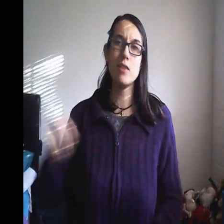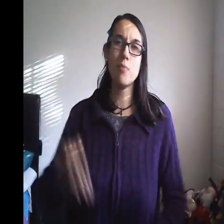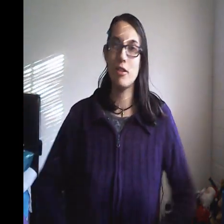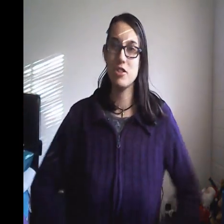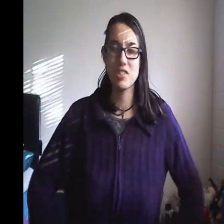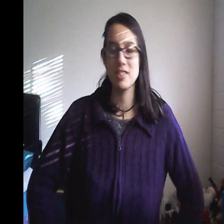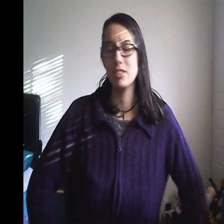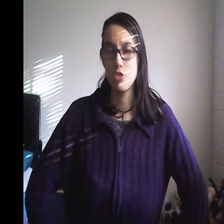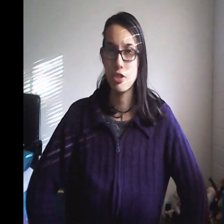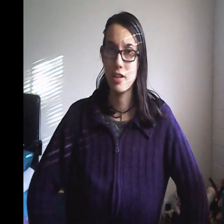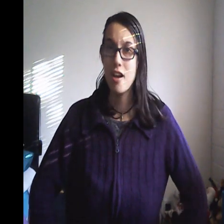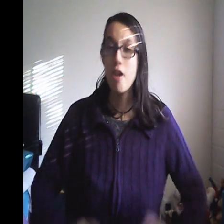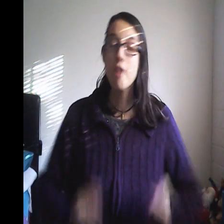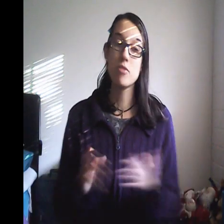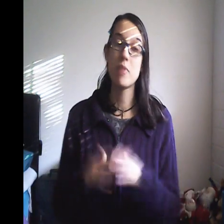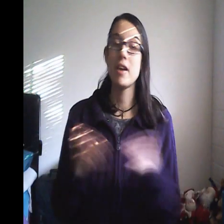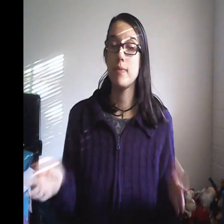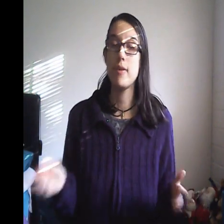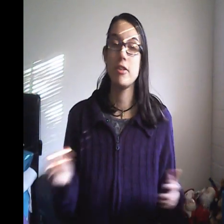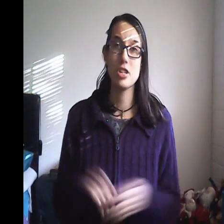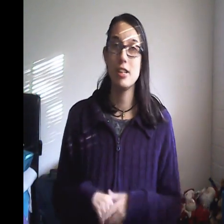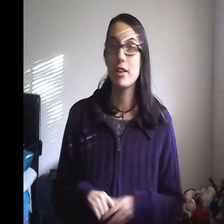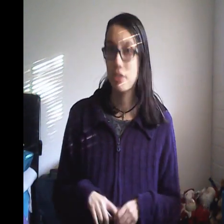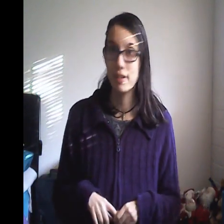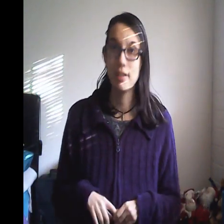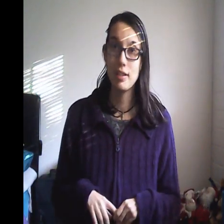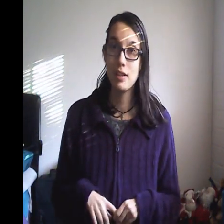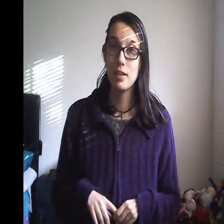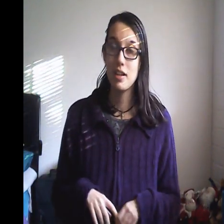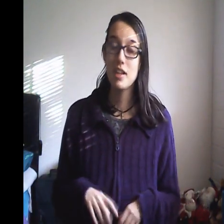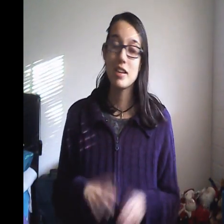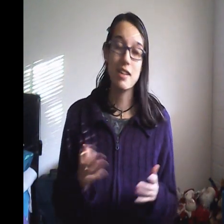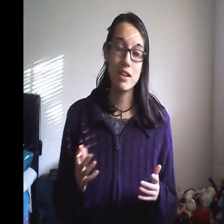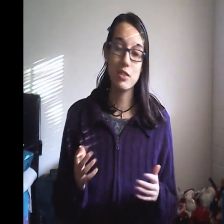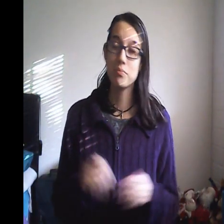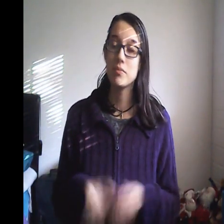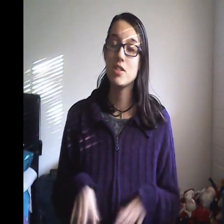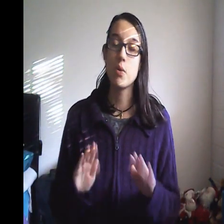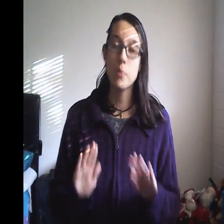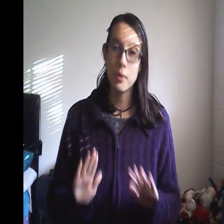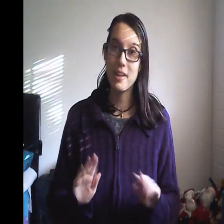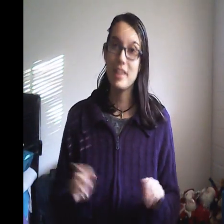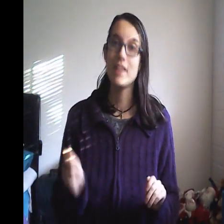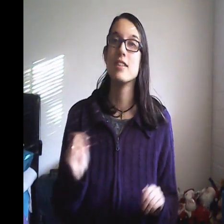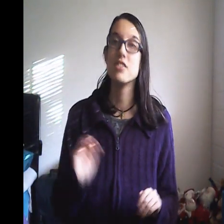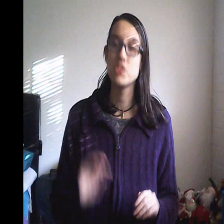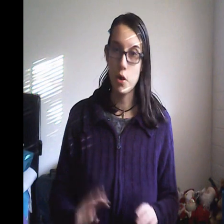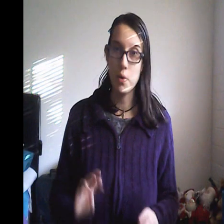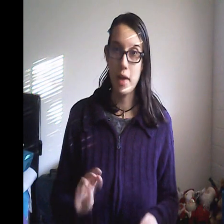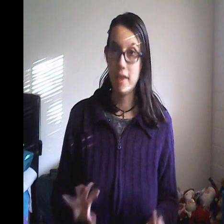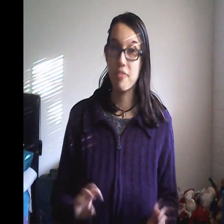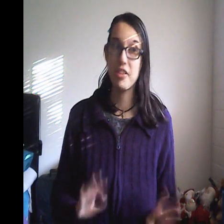solution for my nail polish collection. You know, don't worry. It's okay if it can't hold